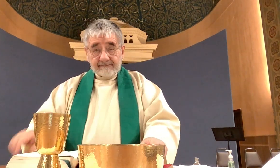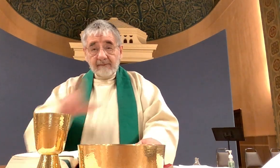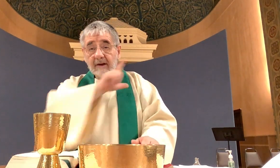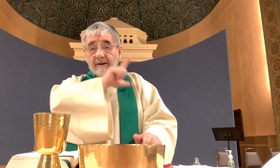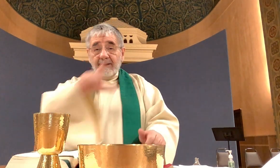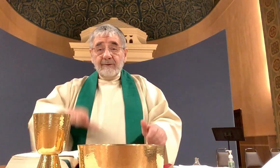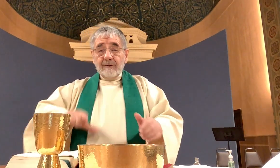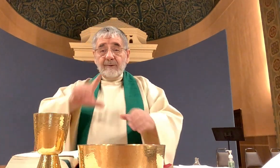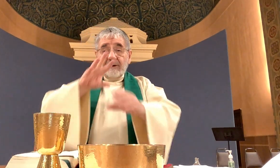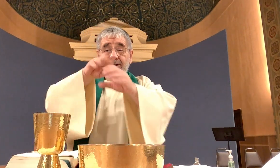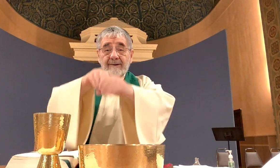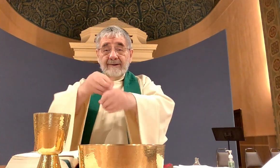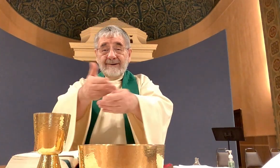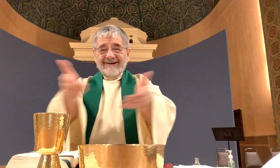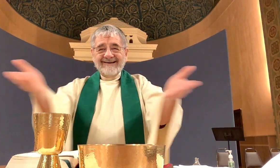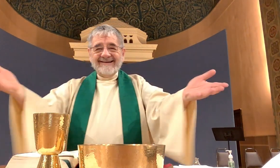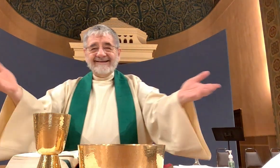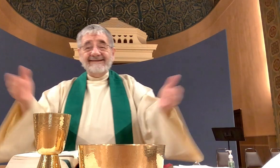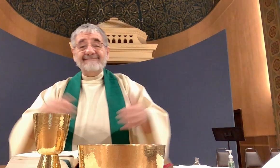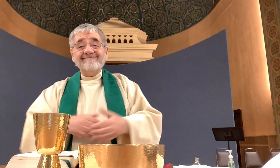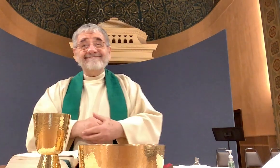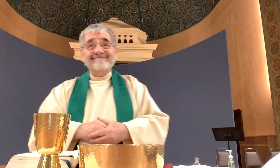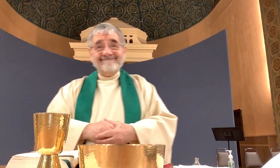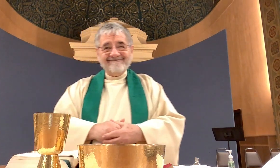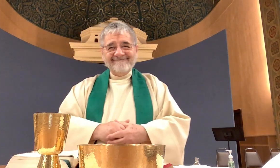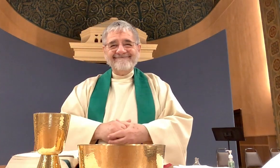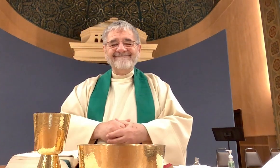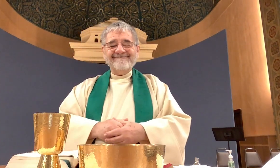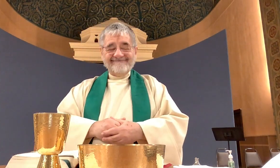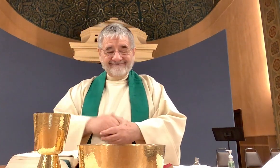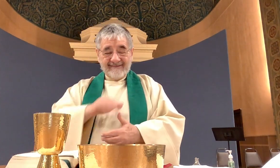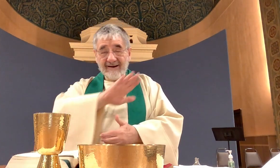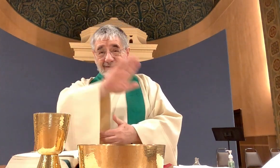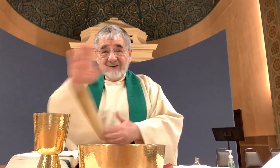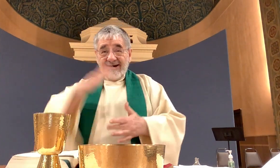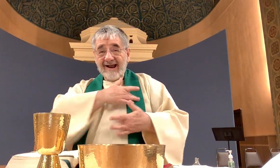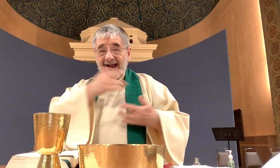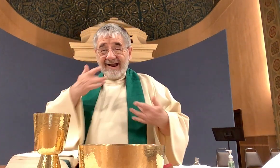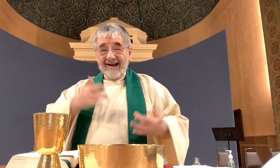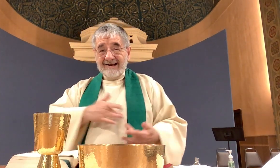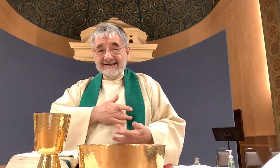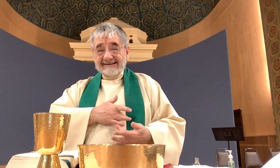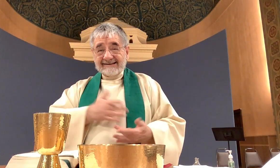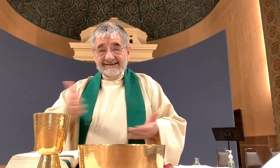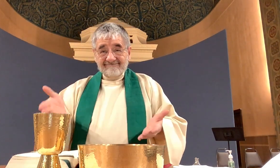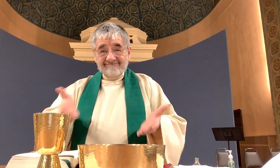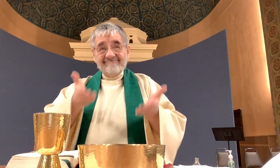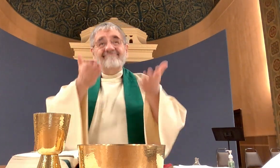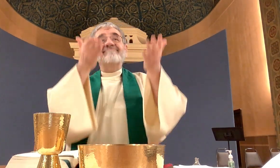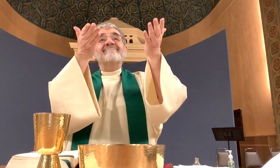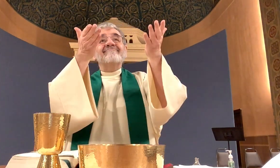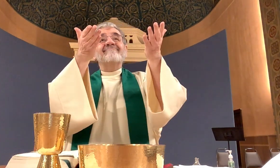the Lord be with you and with your spirit lift up your hearts we lift them up to the Lord